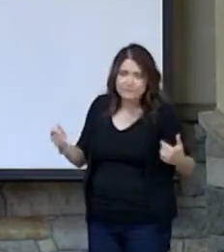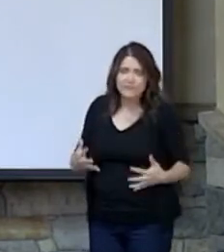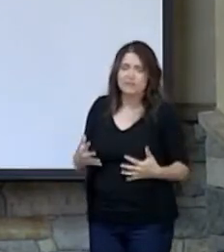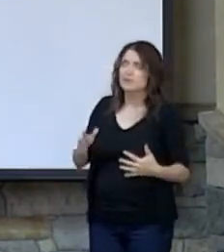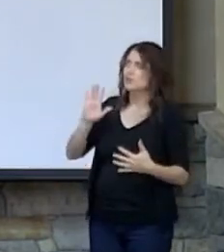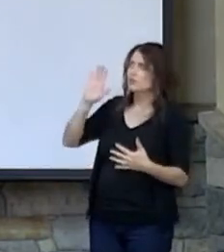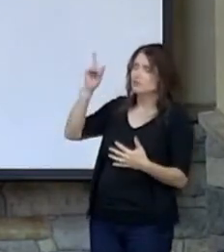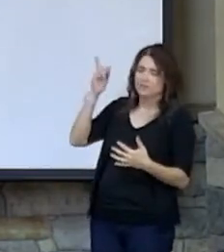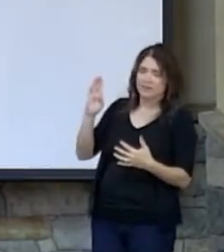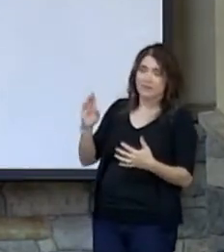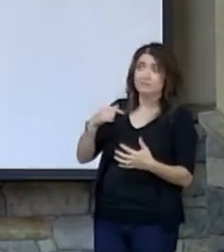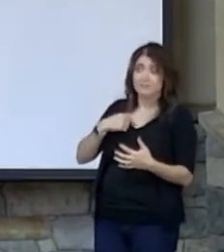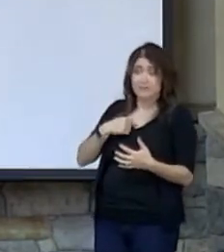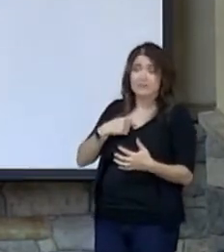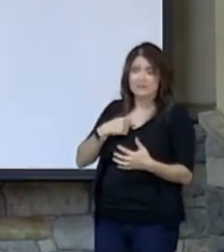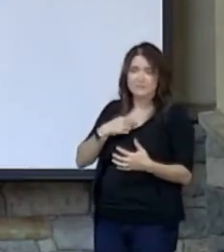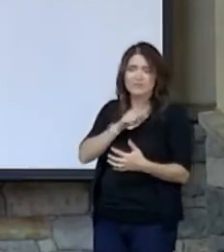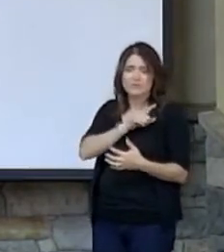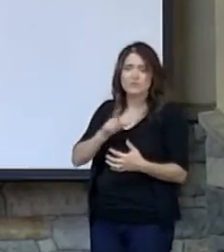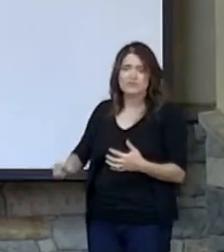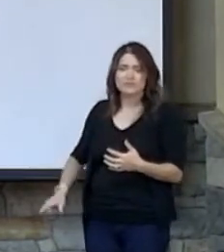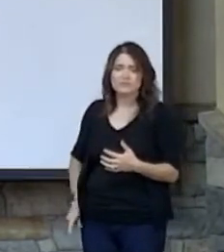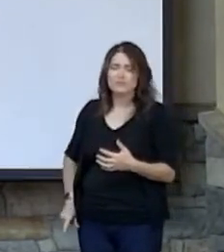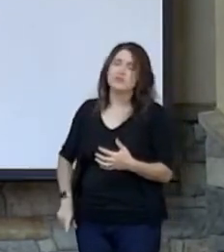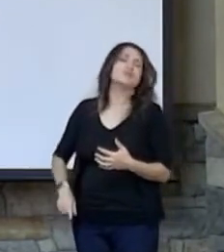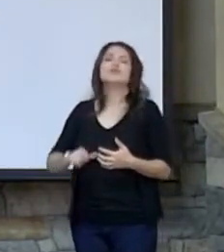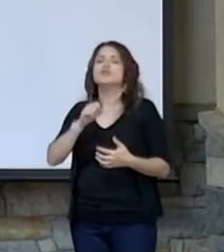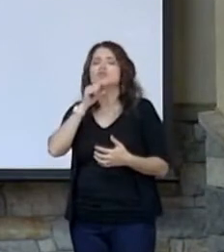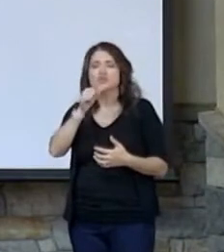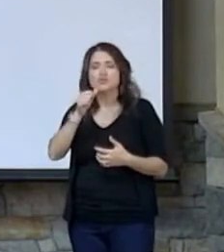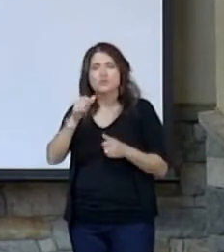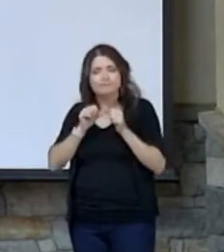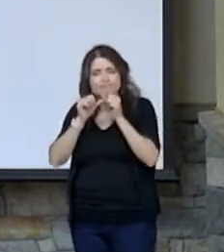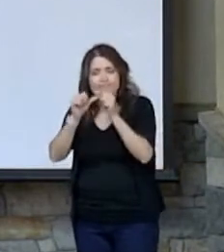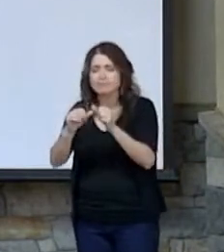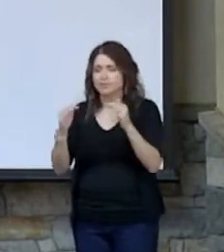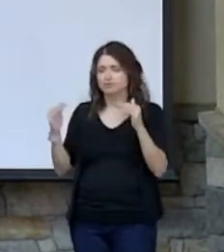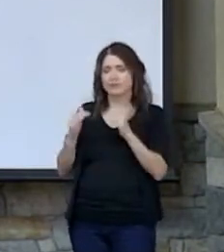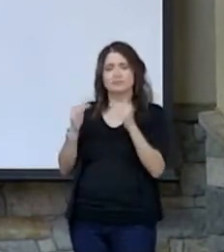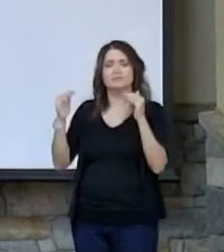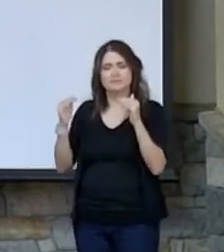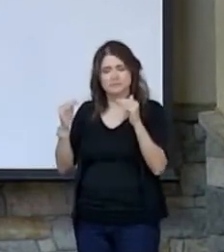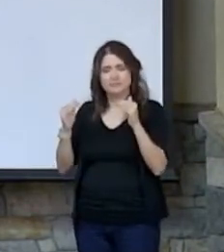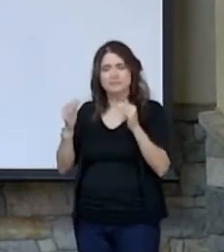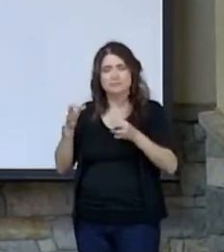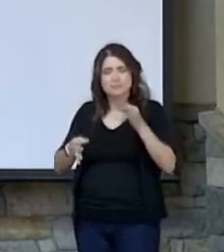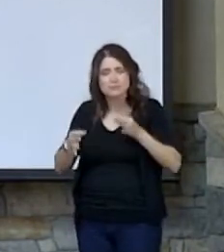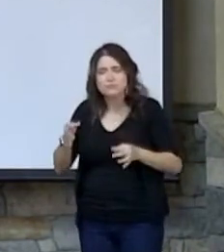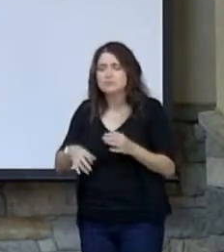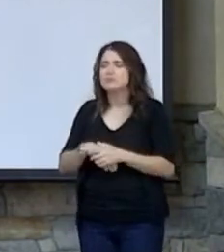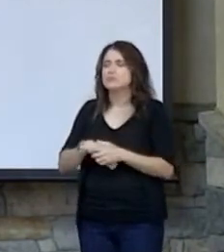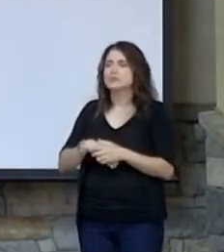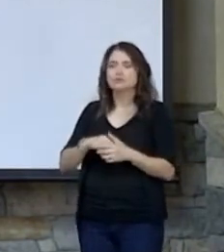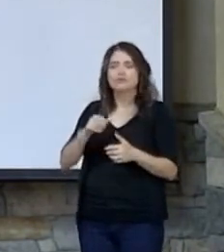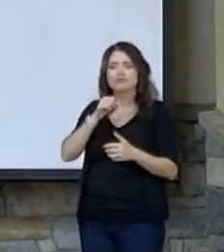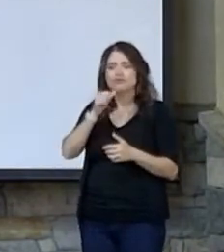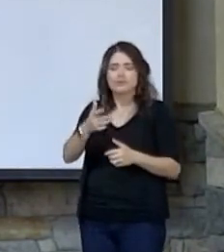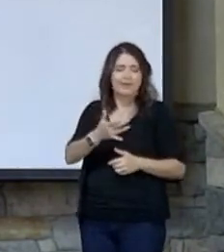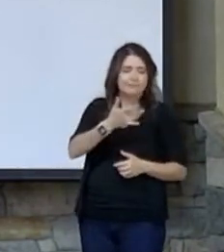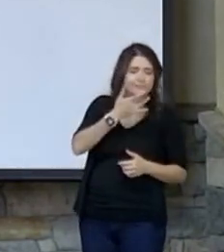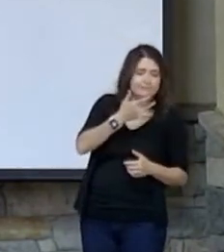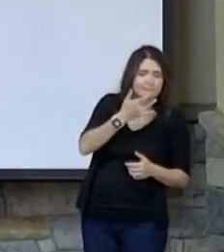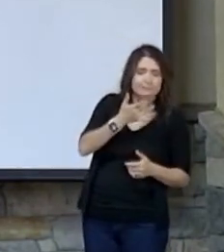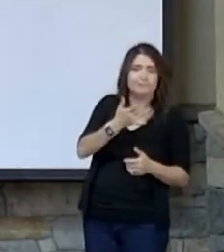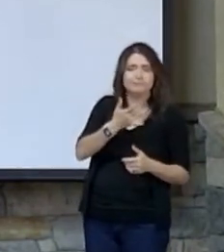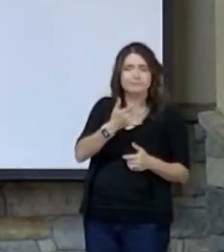I am the Lord. You shall do no injustice in court. You shall not be partial to the poor or defer to the